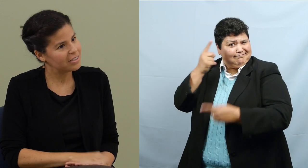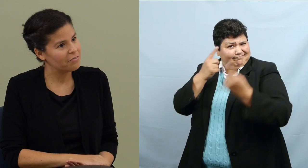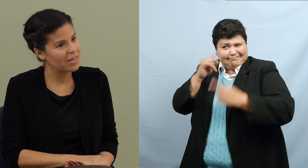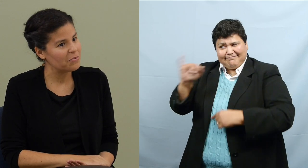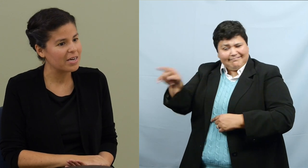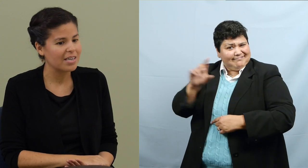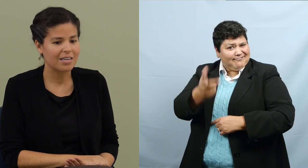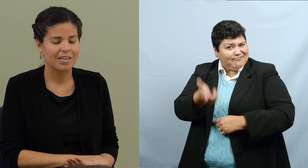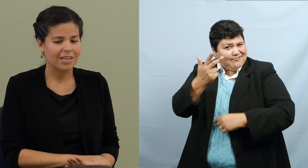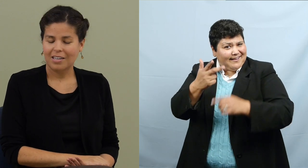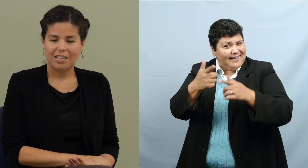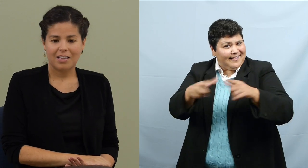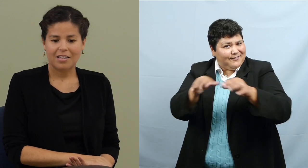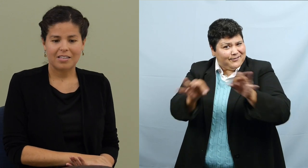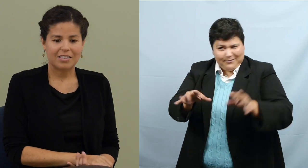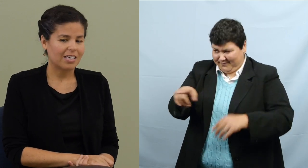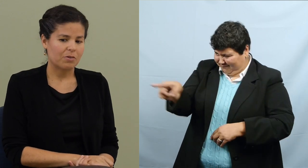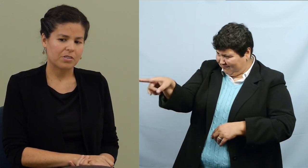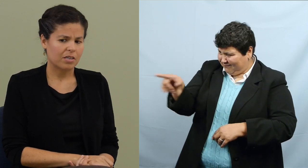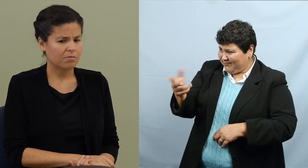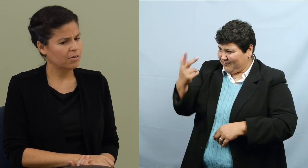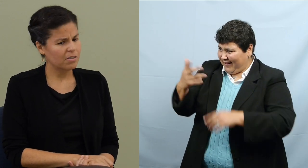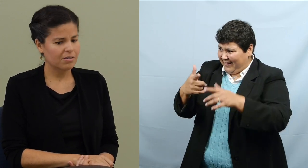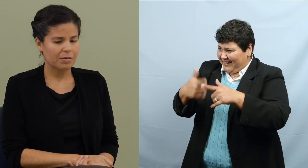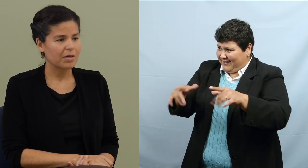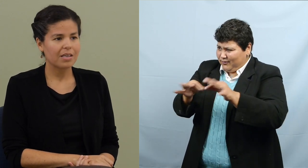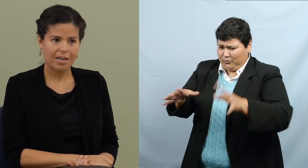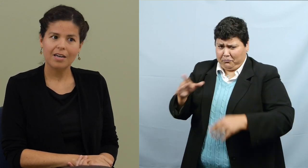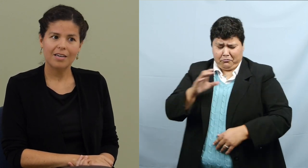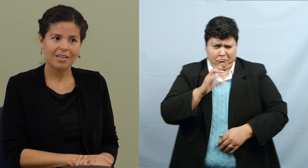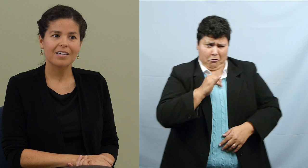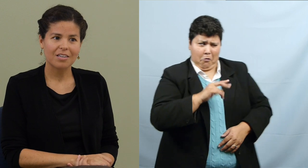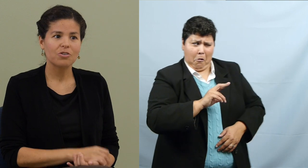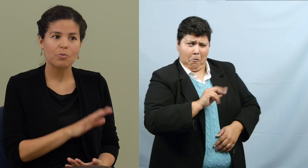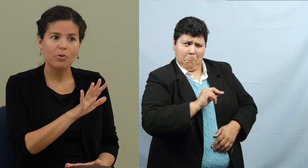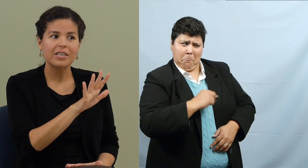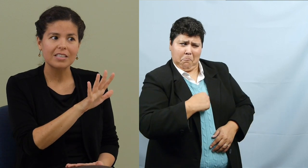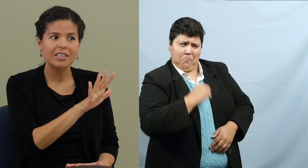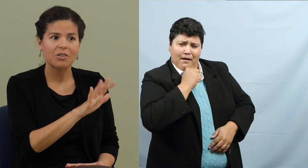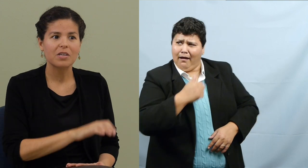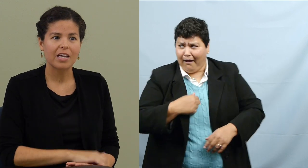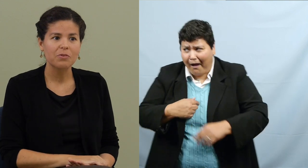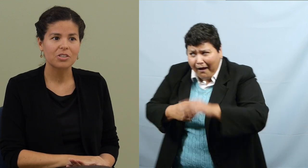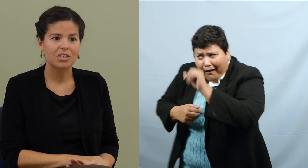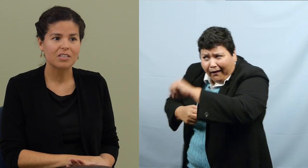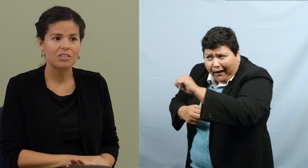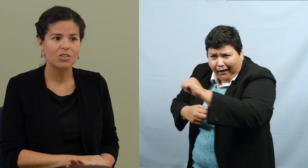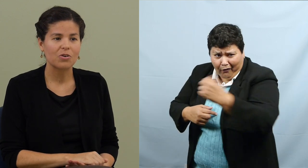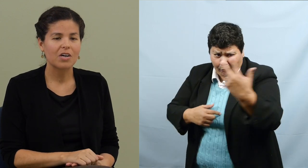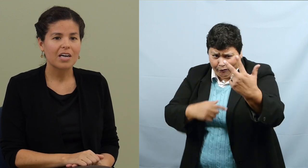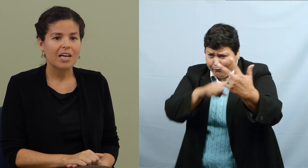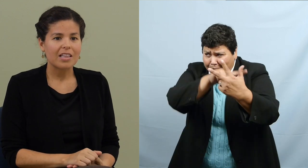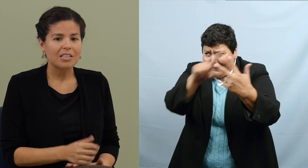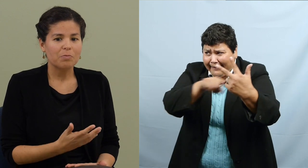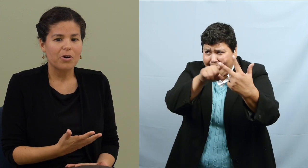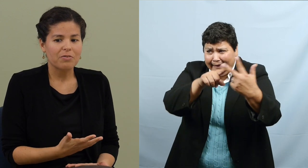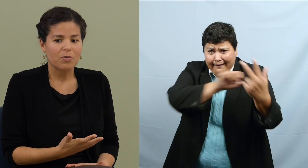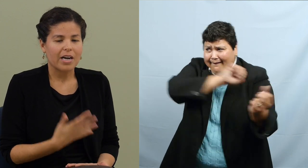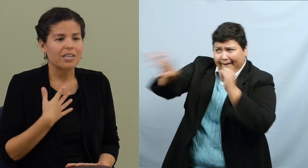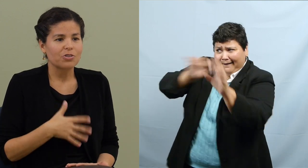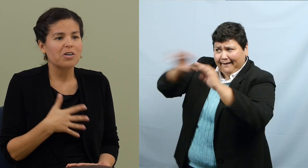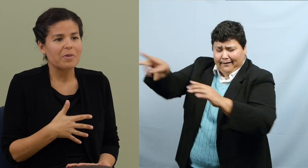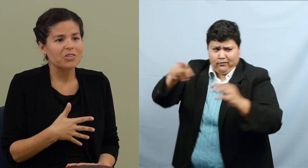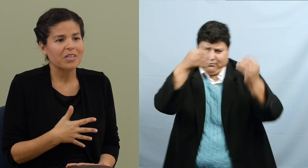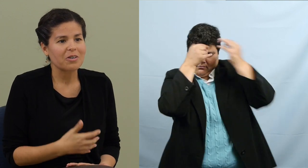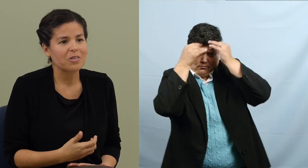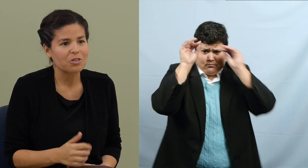don't you see yourself that way? And the CDI was like, no, I'm like, yeah, you're, you're processing three languages. And so that's part